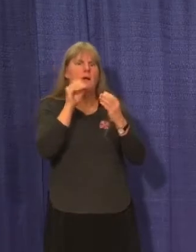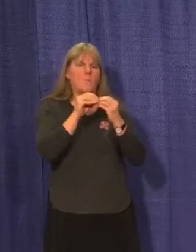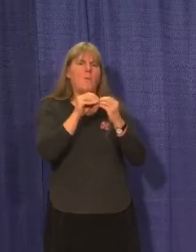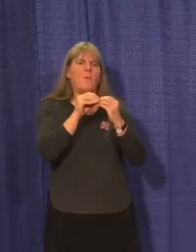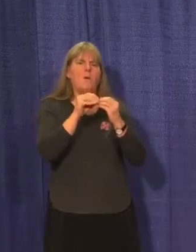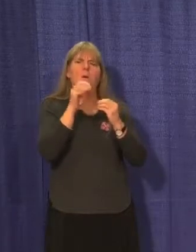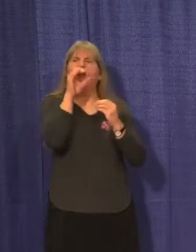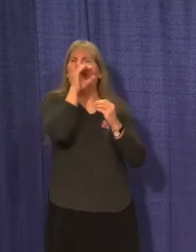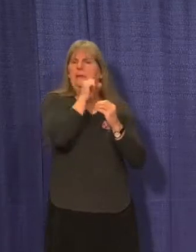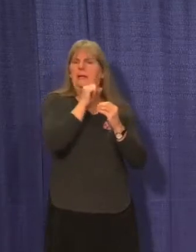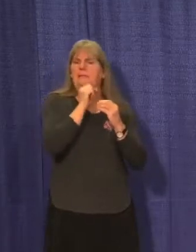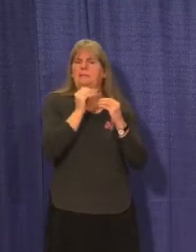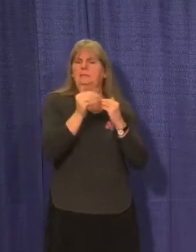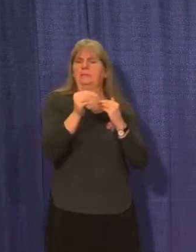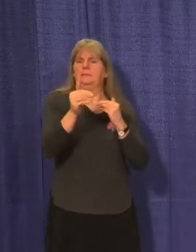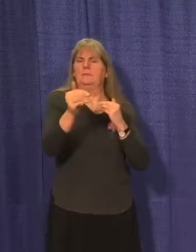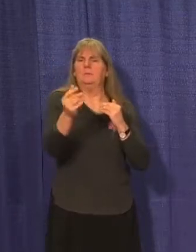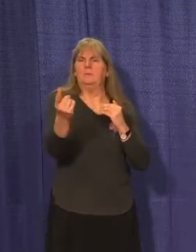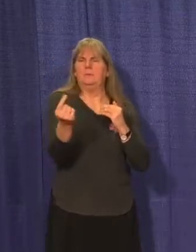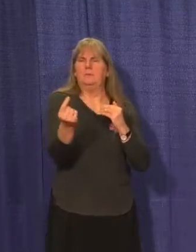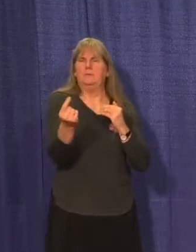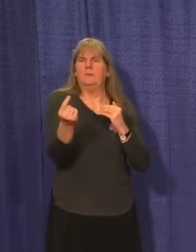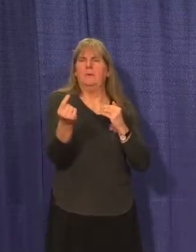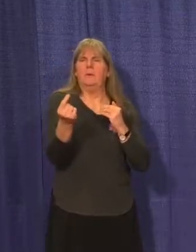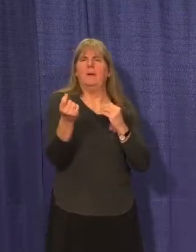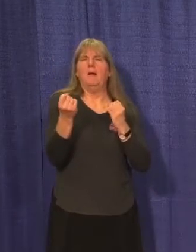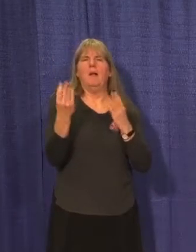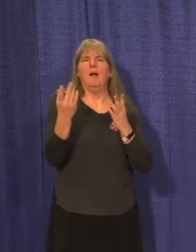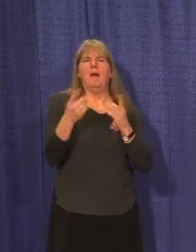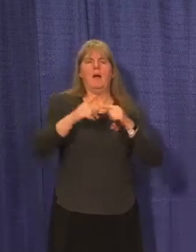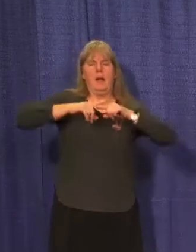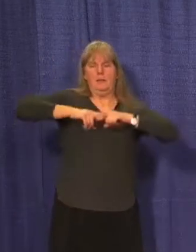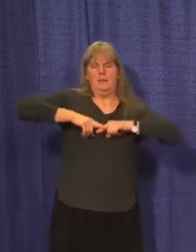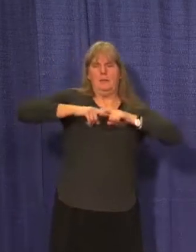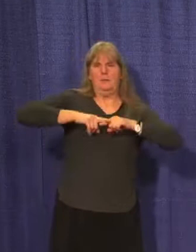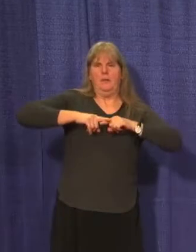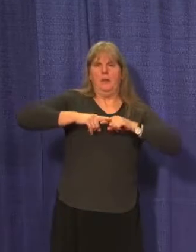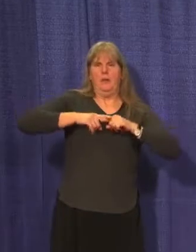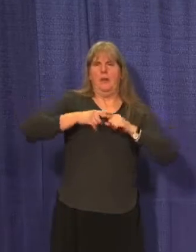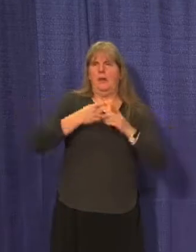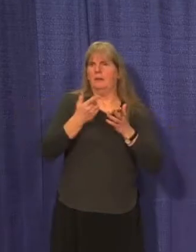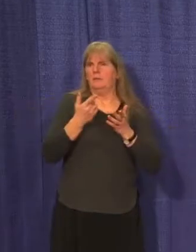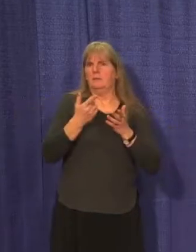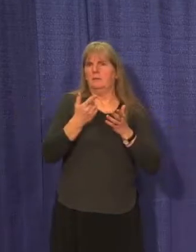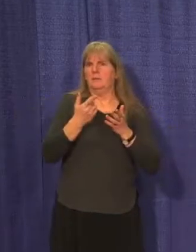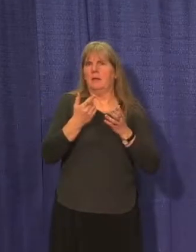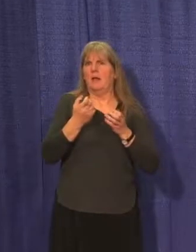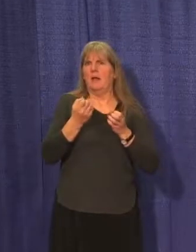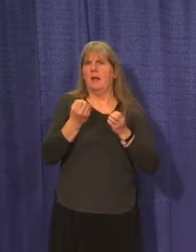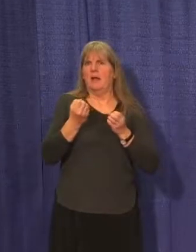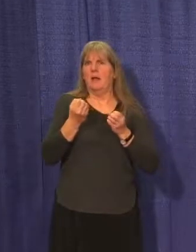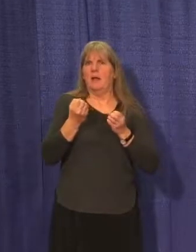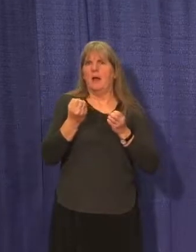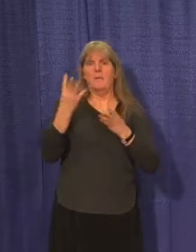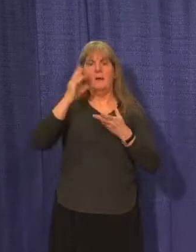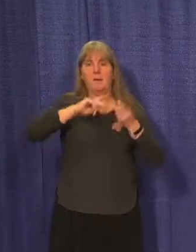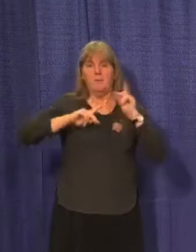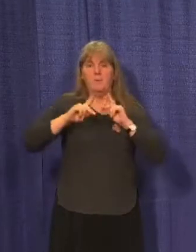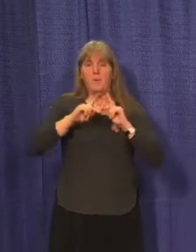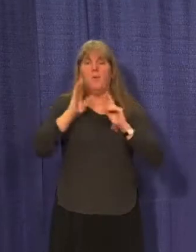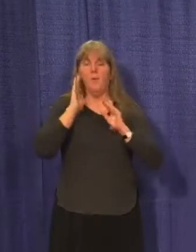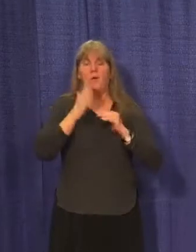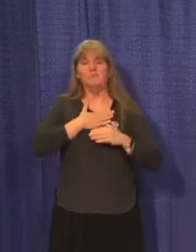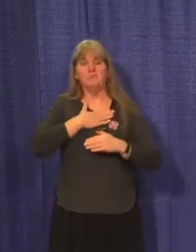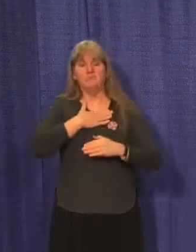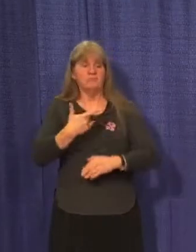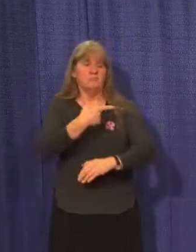of course, what a lot of it depends on is what will the eventual population uptake be. So all of these are going to